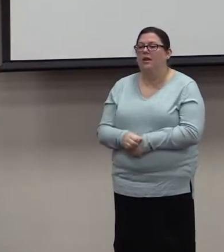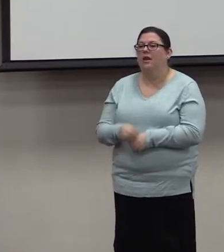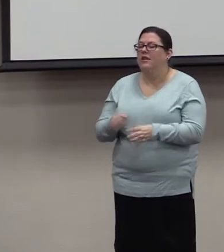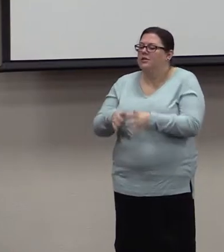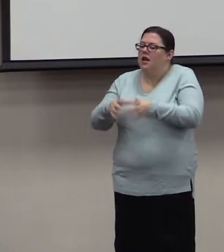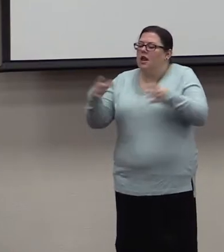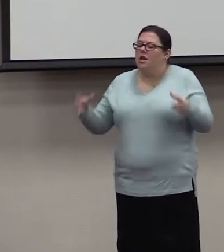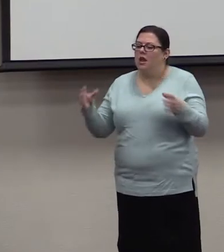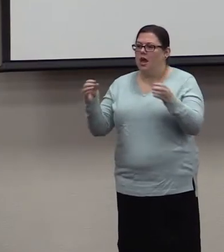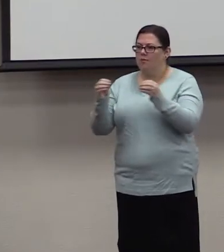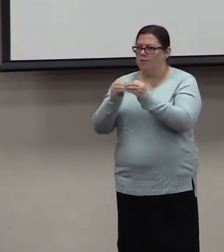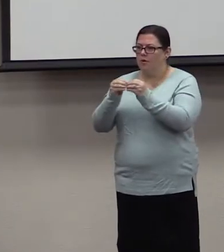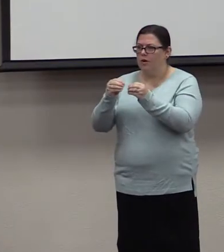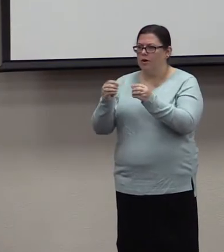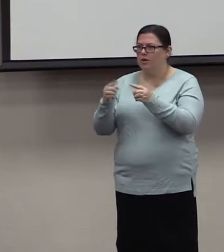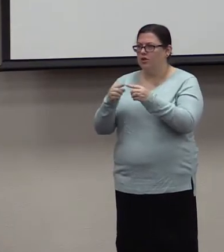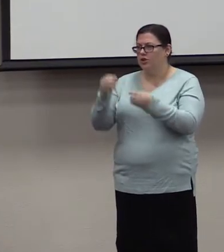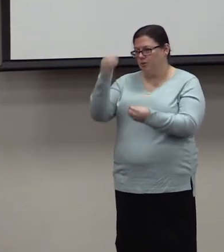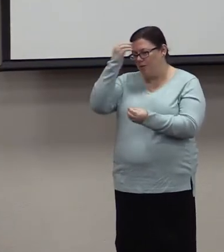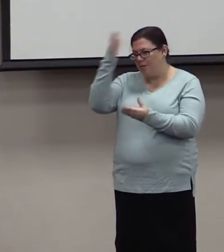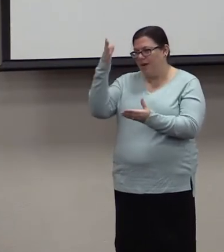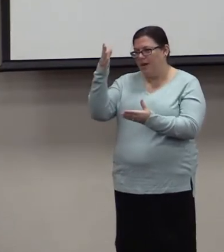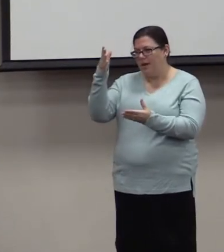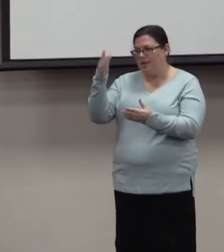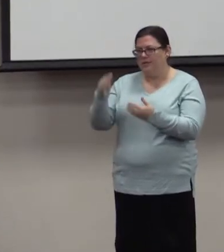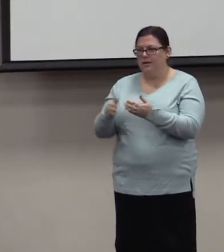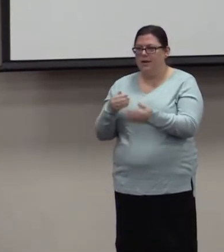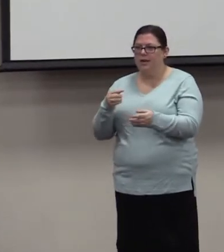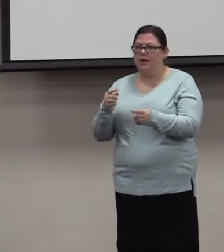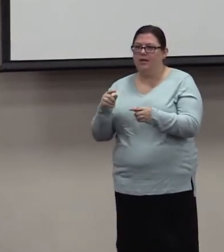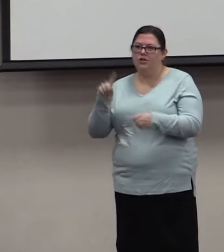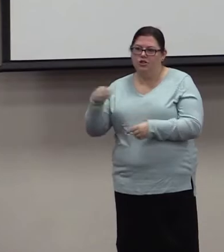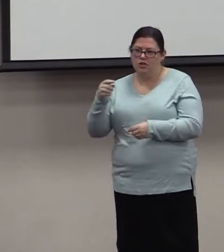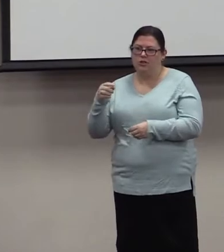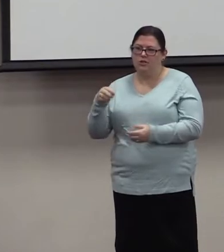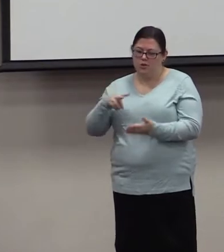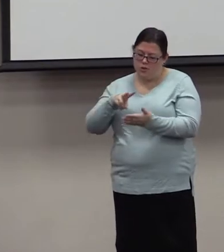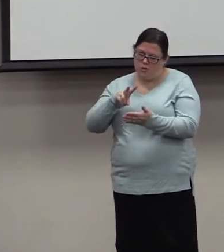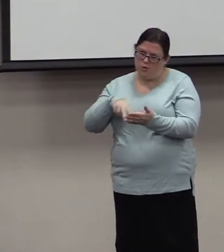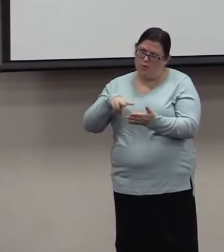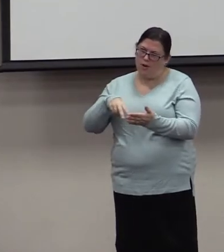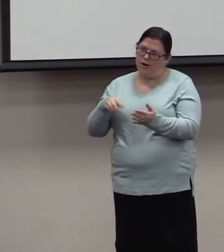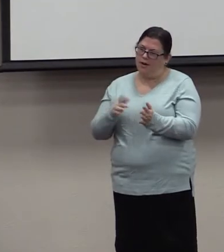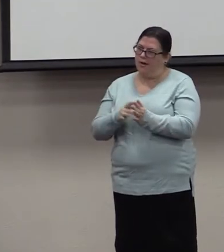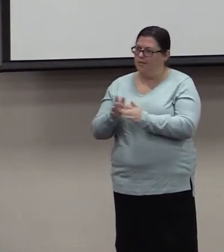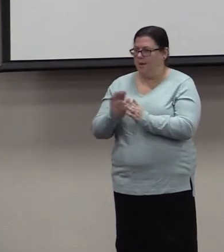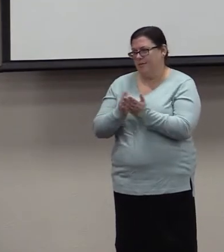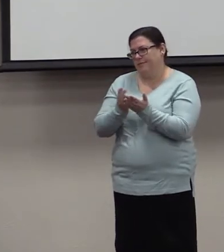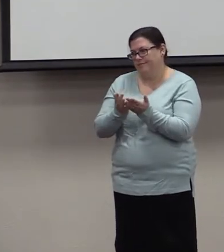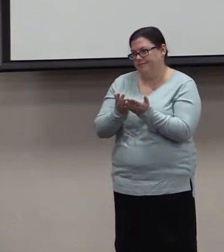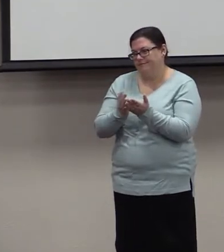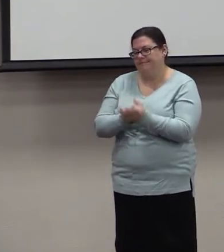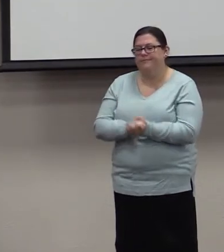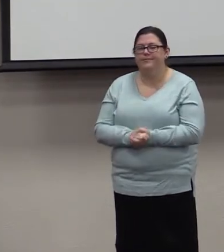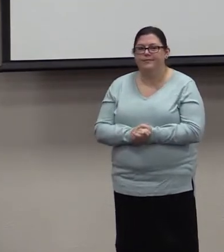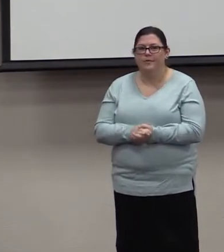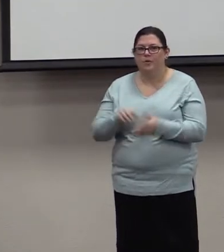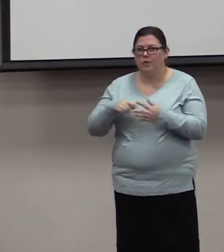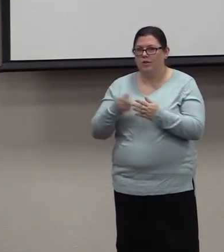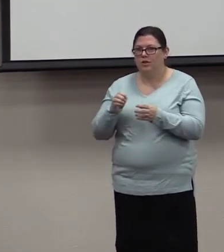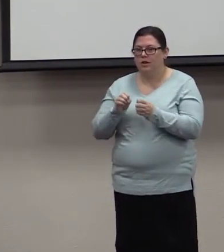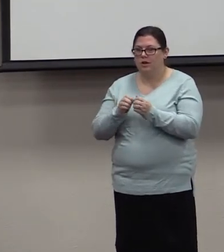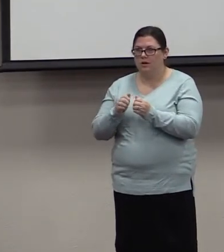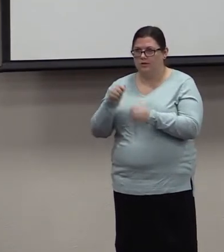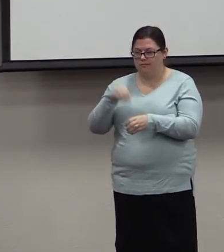And we're going to see that as we study the first part of Ephesians 6. Colton mentioned yesterday, specifically